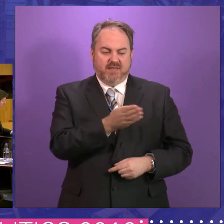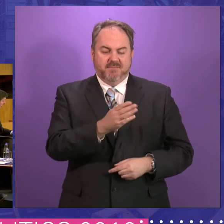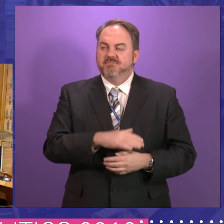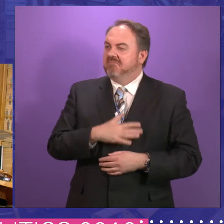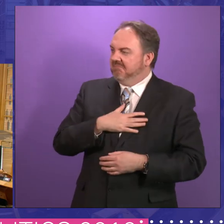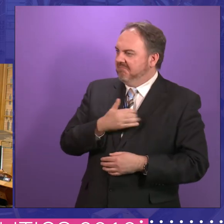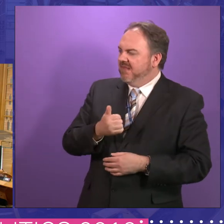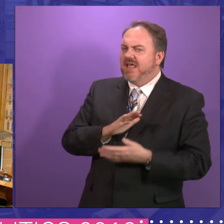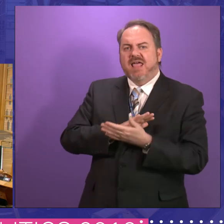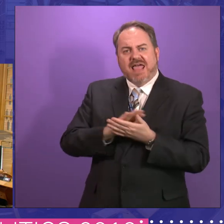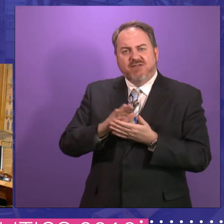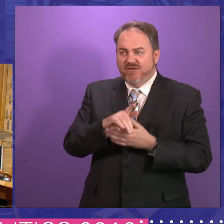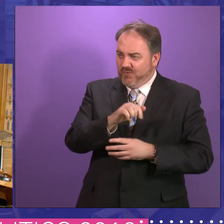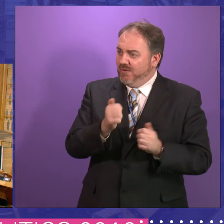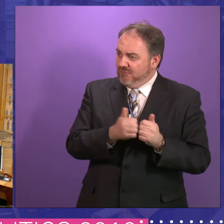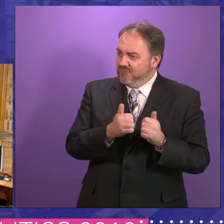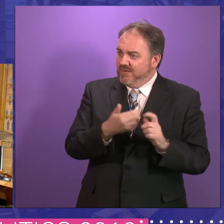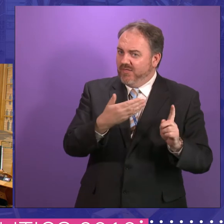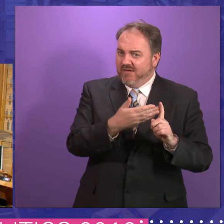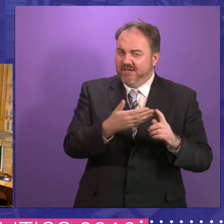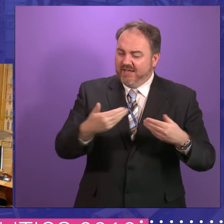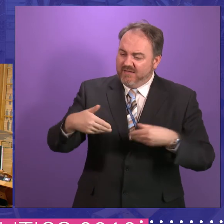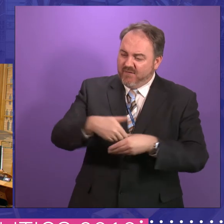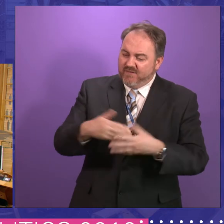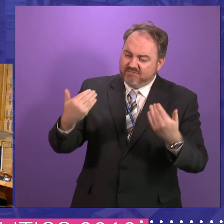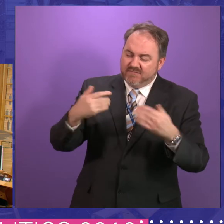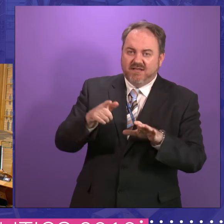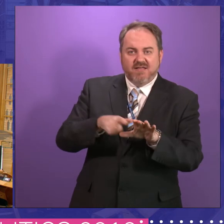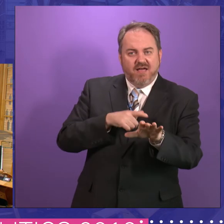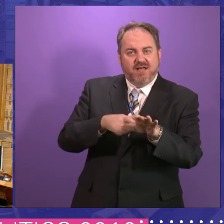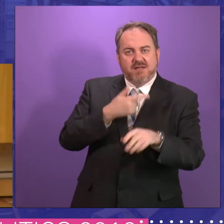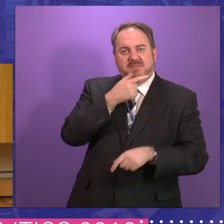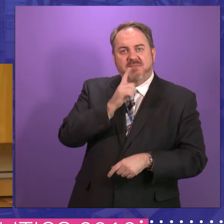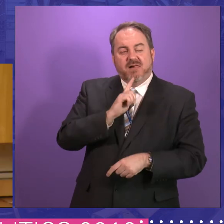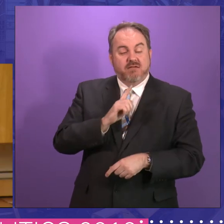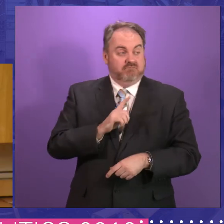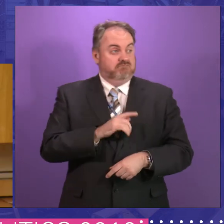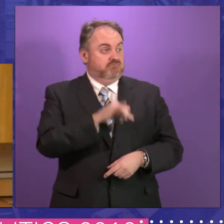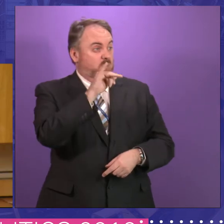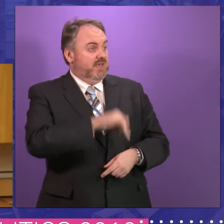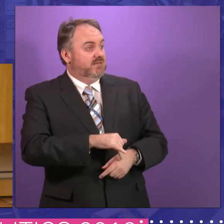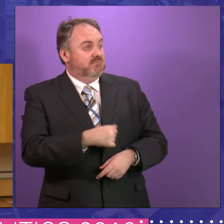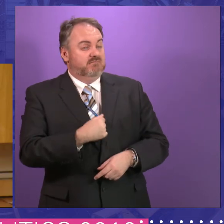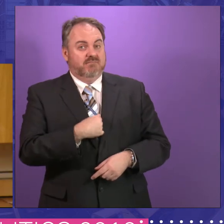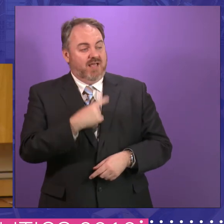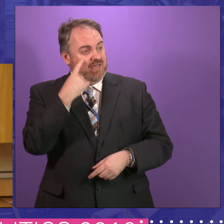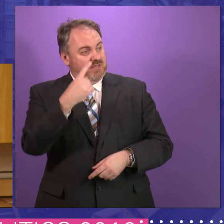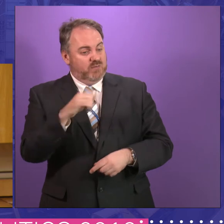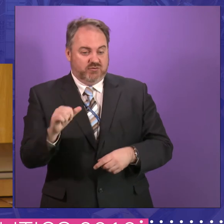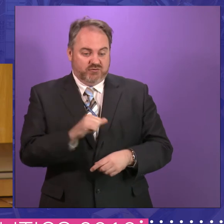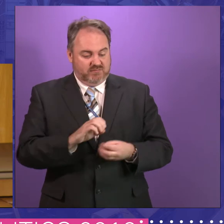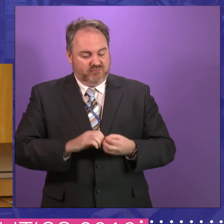Henry, you were nodding, I think particularly at the involvement of the young people as well. Yeah, I mean, I agree with the cross party groups. mean, that's a great way to build consensus.